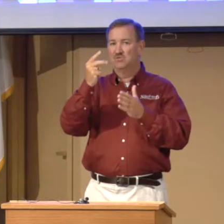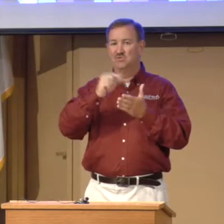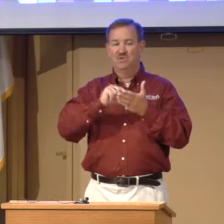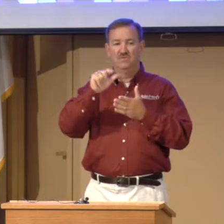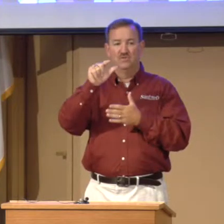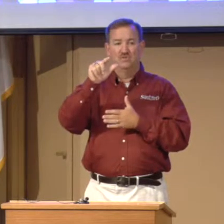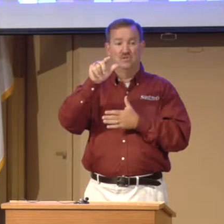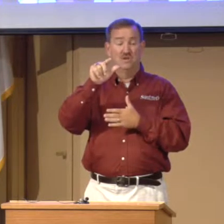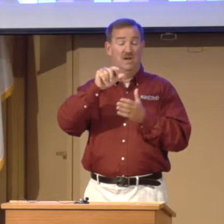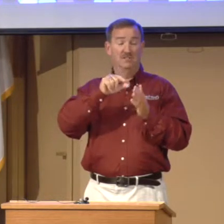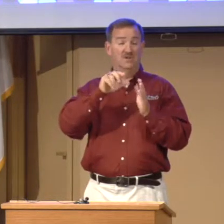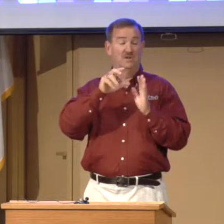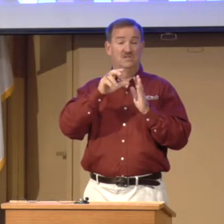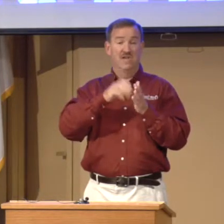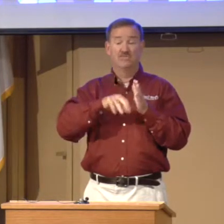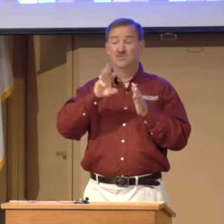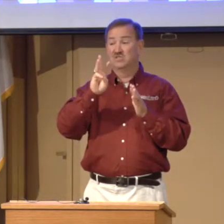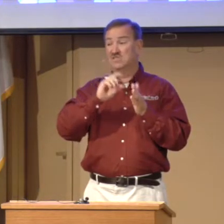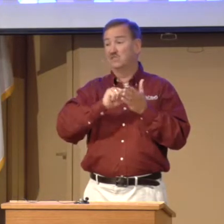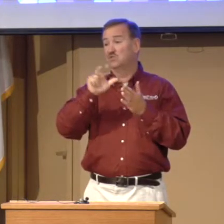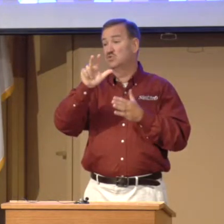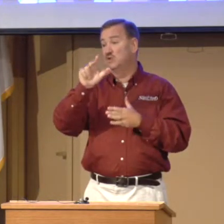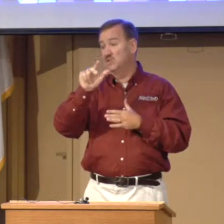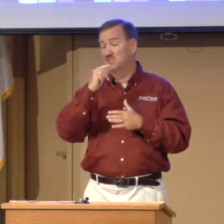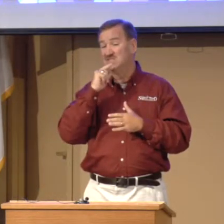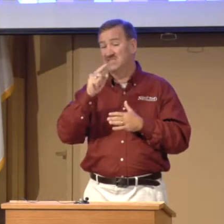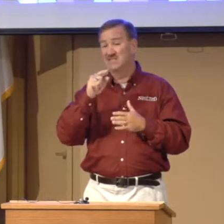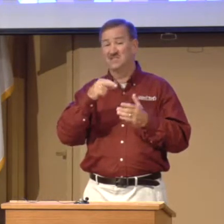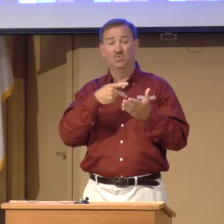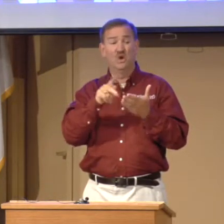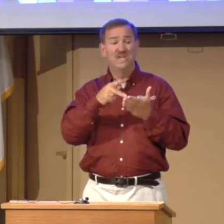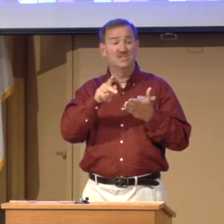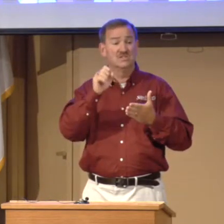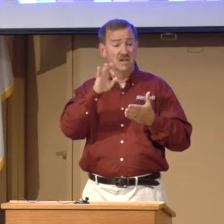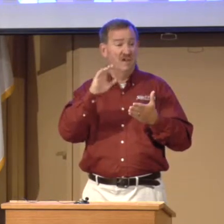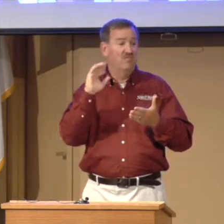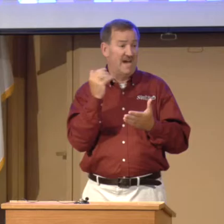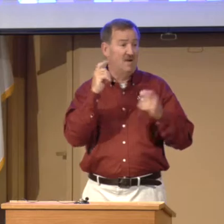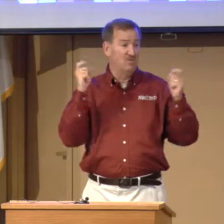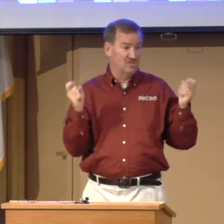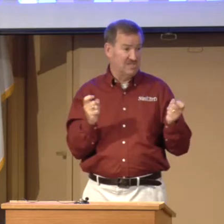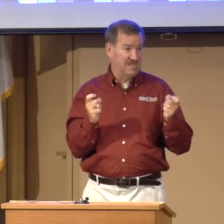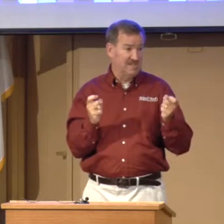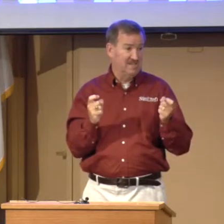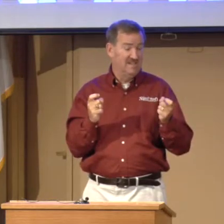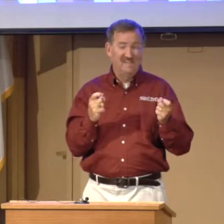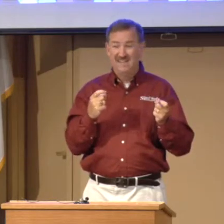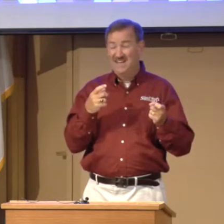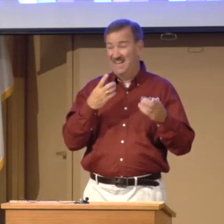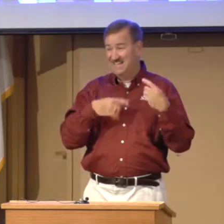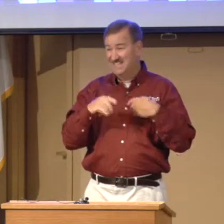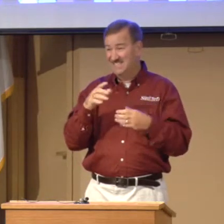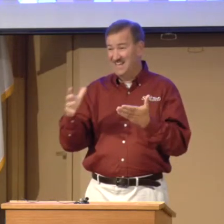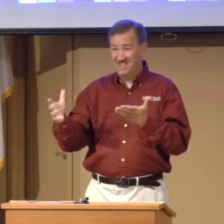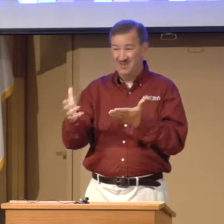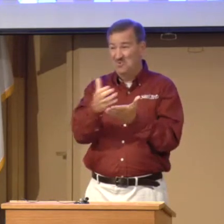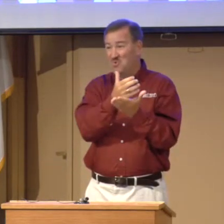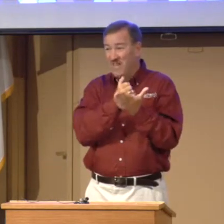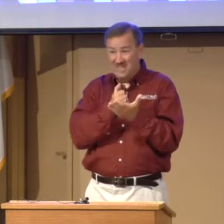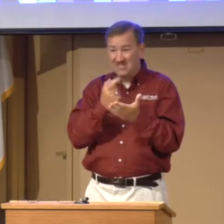6 verse 23 says, The wages of our sin. I like to sign it, the wages